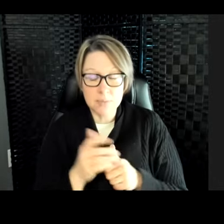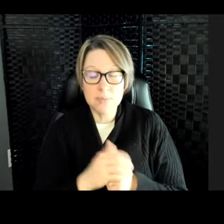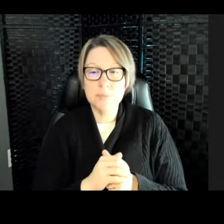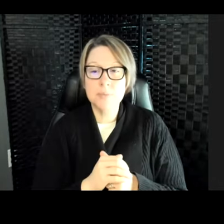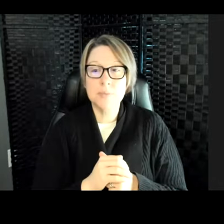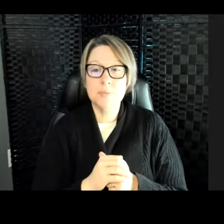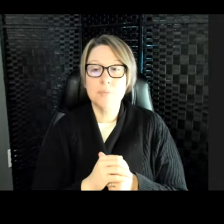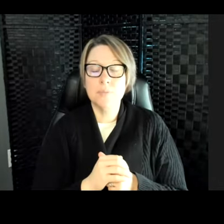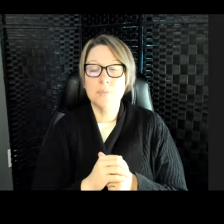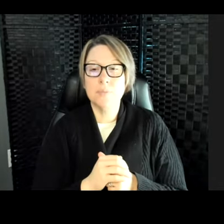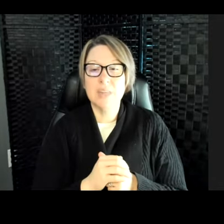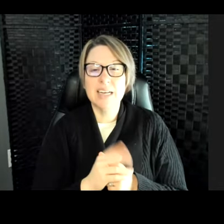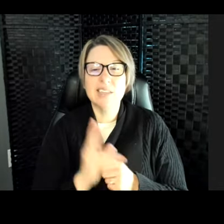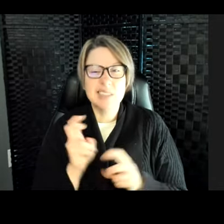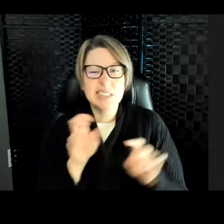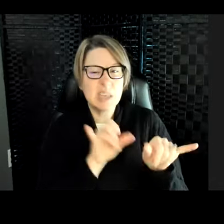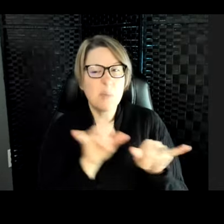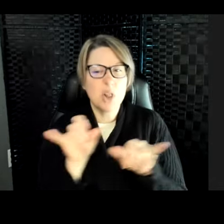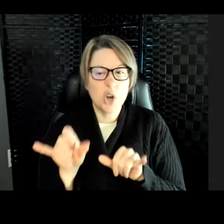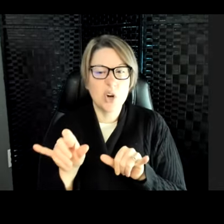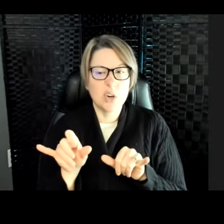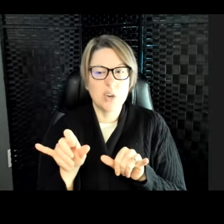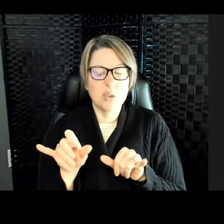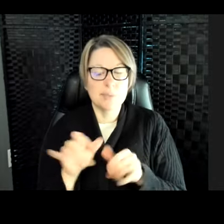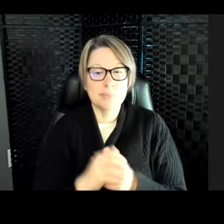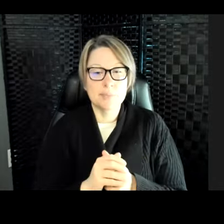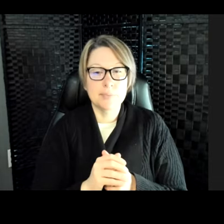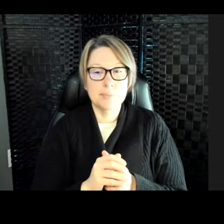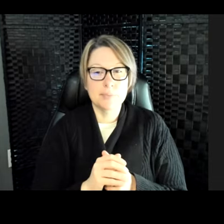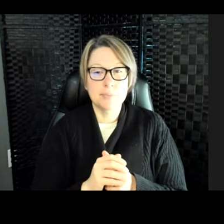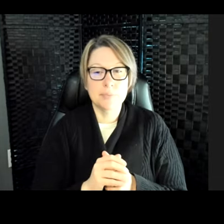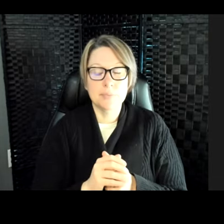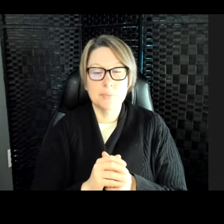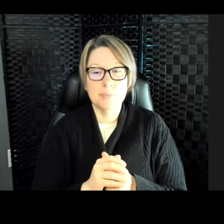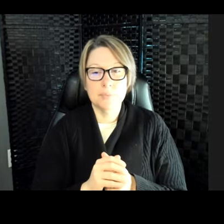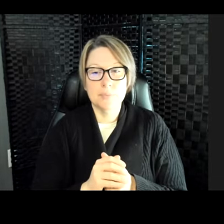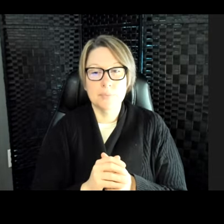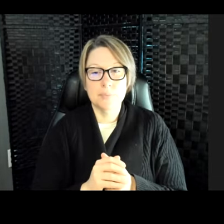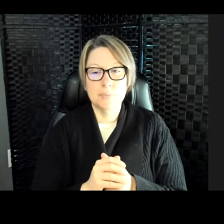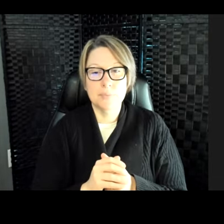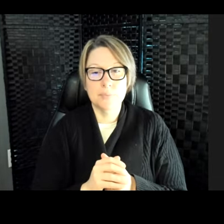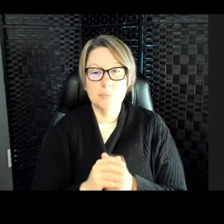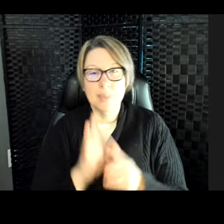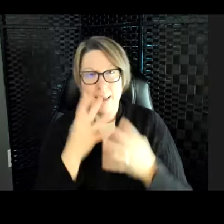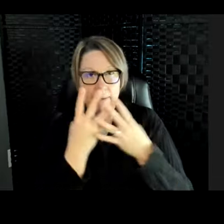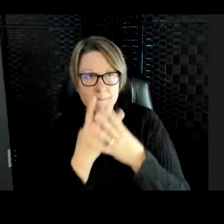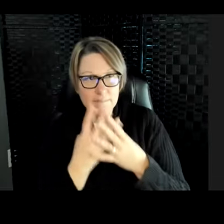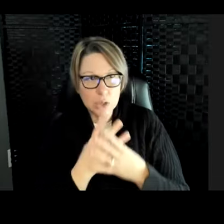They're kind of like that. So they kind of filter water through, and